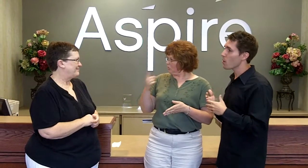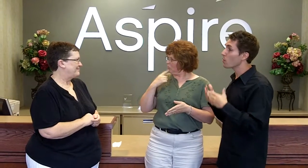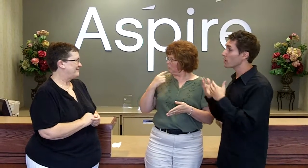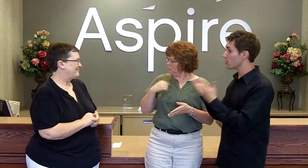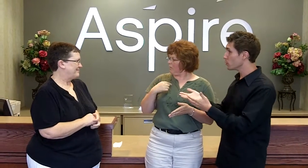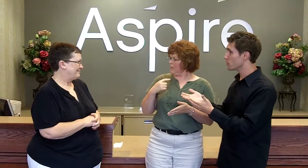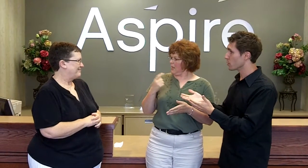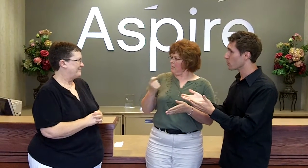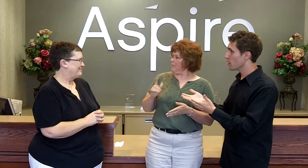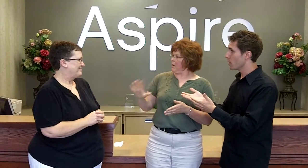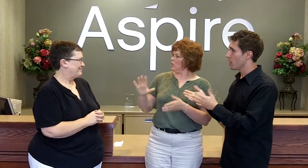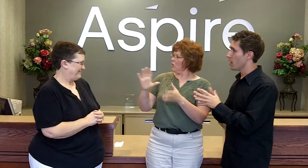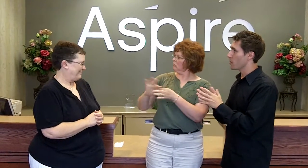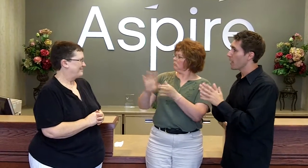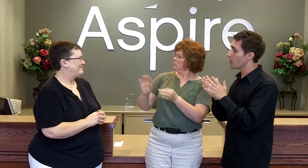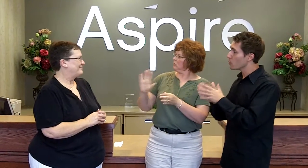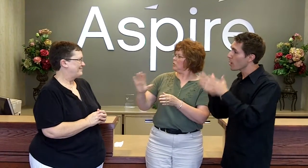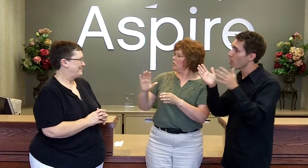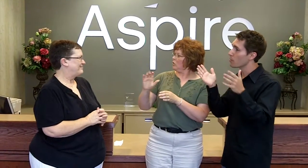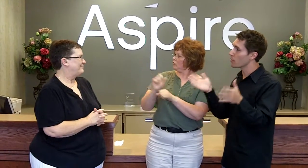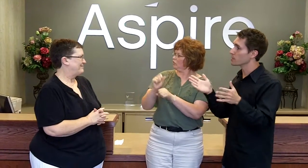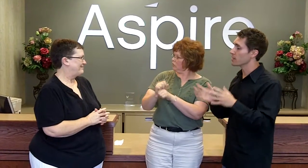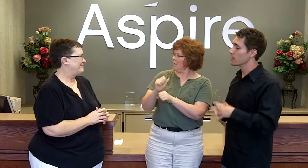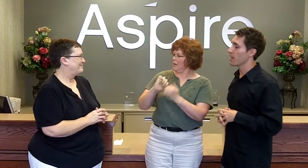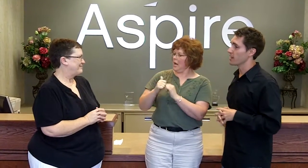about what you do and how you help those in Indiana?